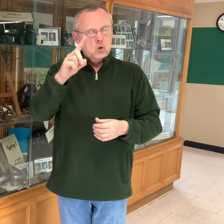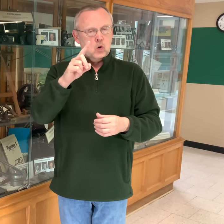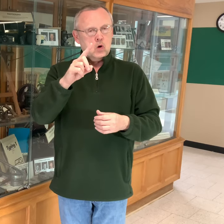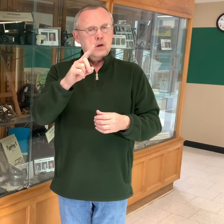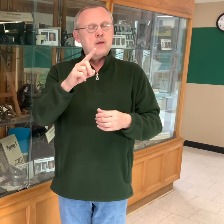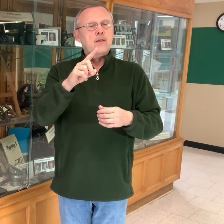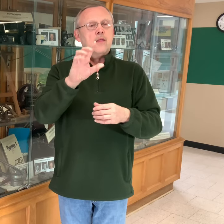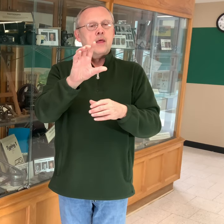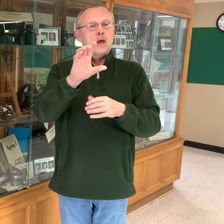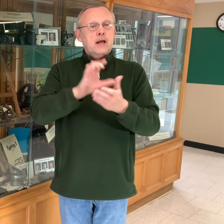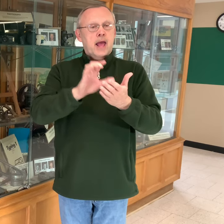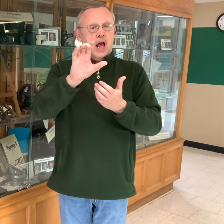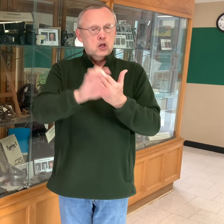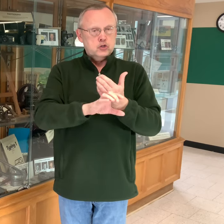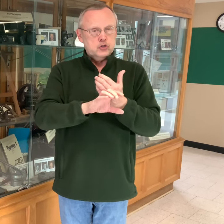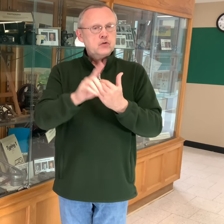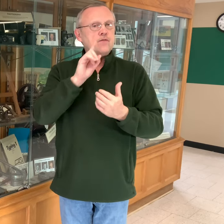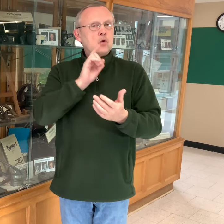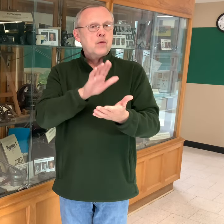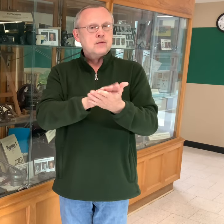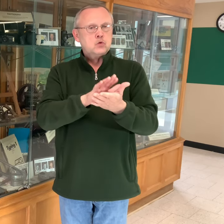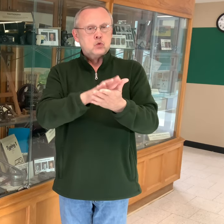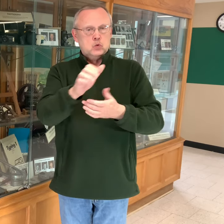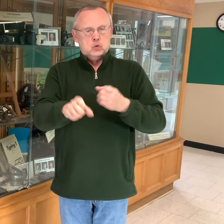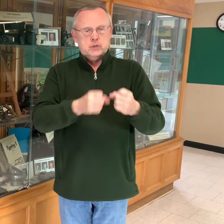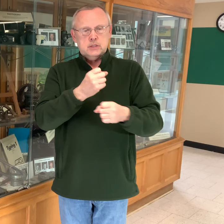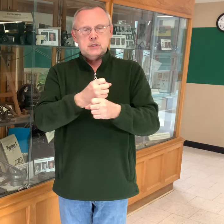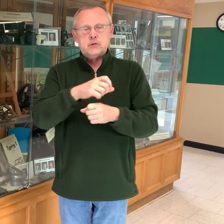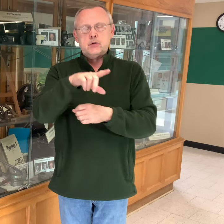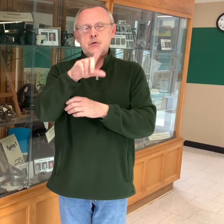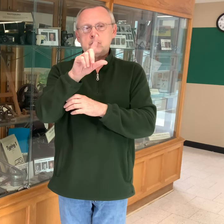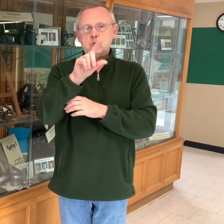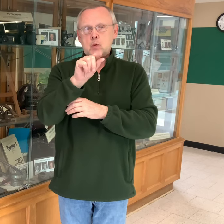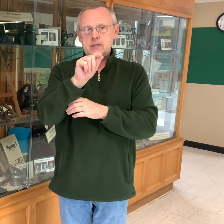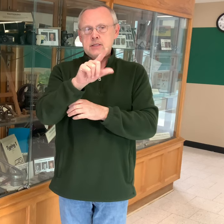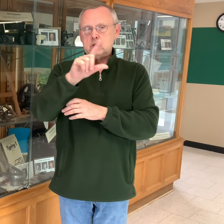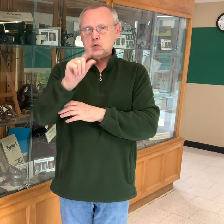for the 2020-2021 school year.